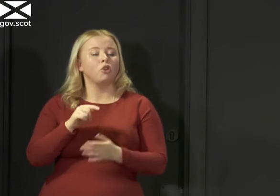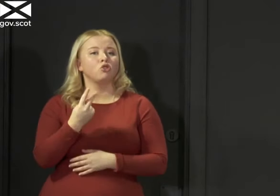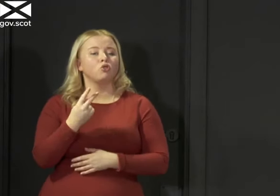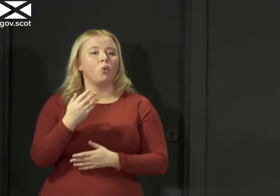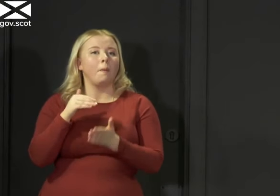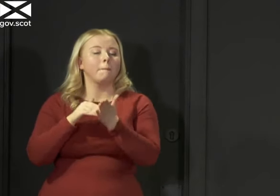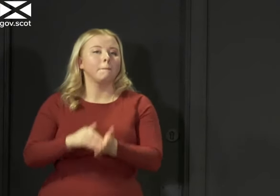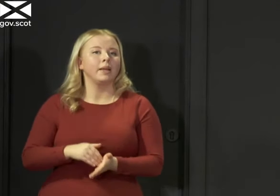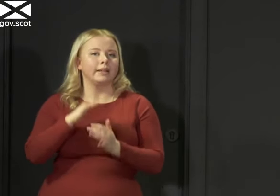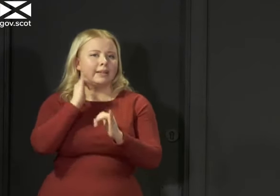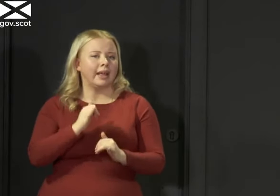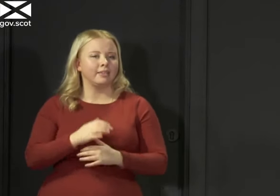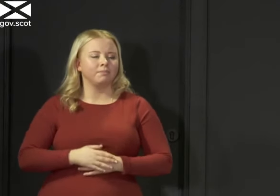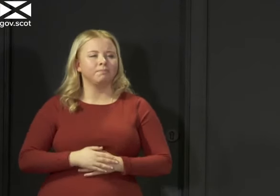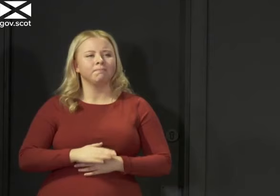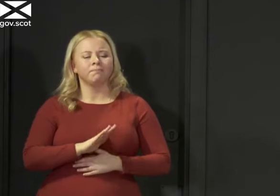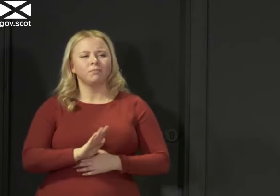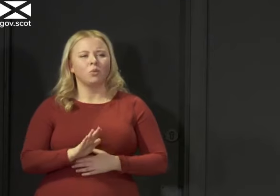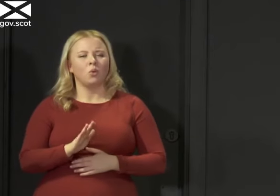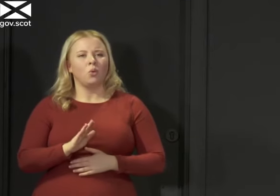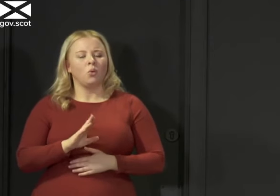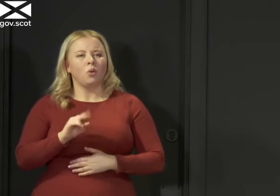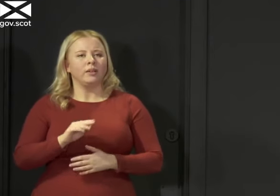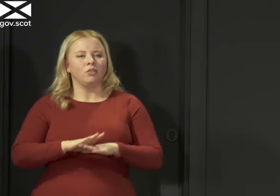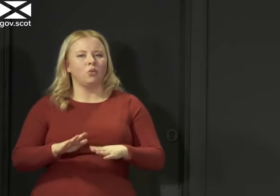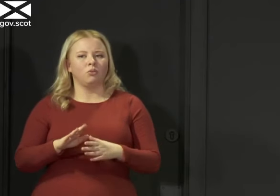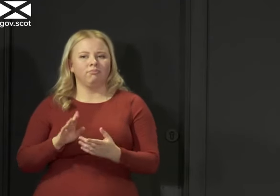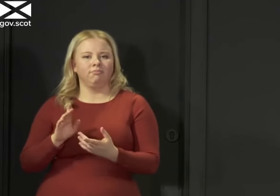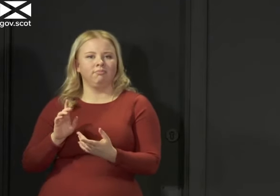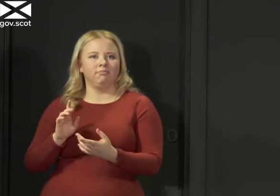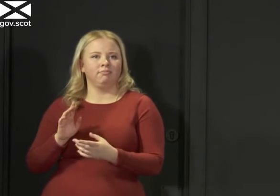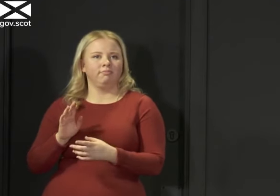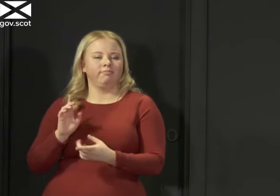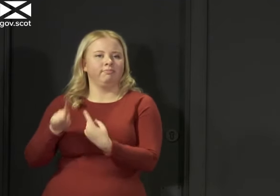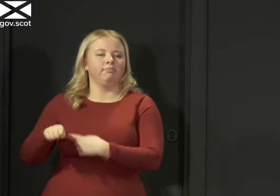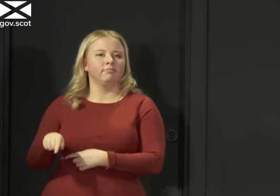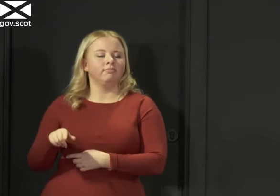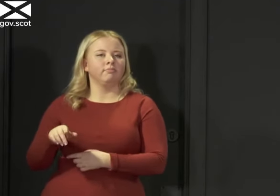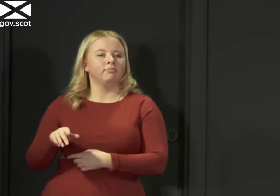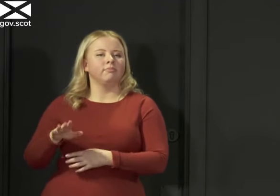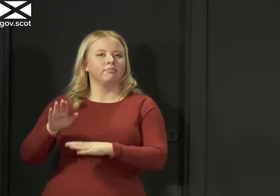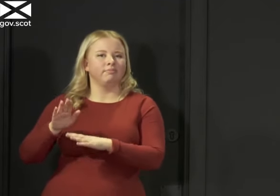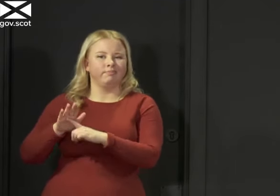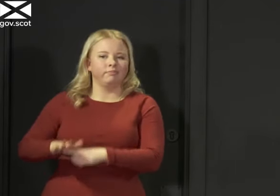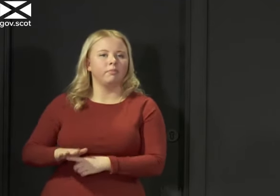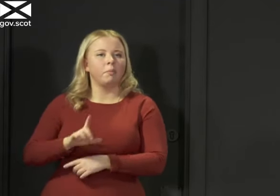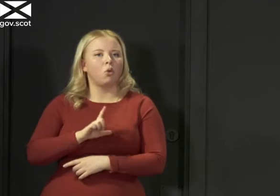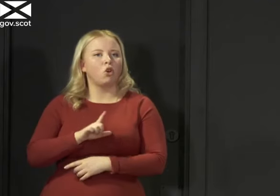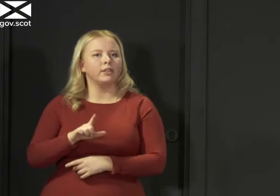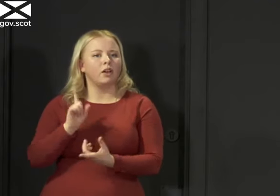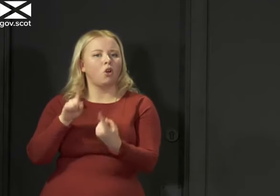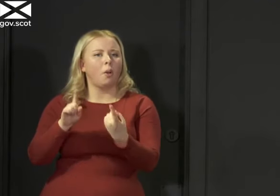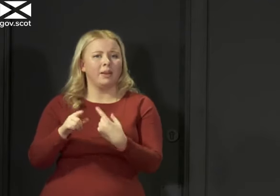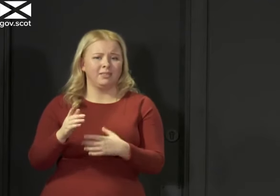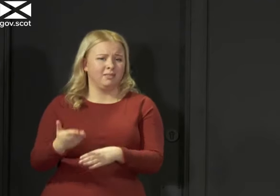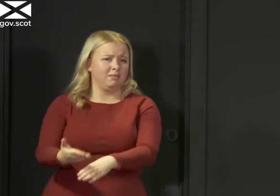No, I didn't overrule him. And I think the answer to this question is actually quite straightforward because those comments will stretch back to the